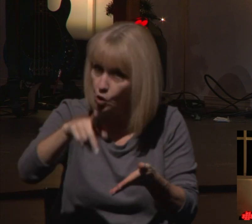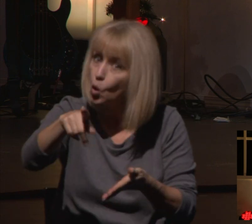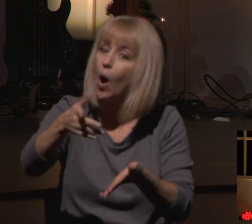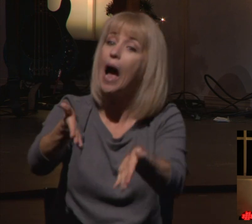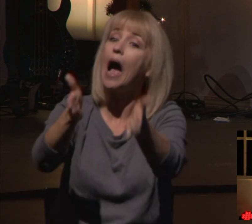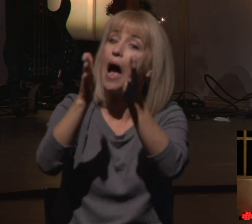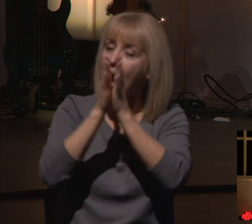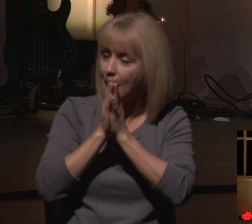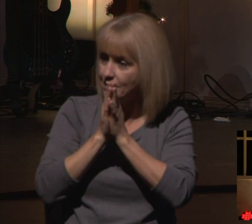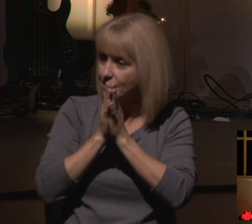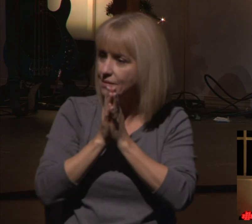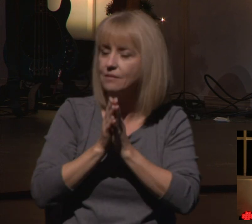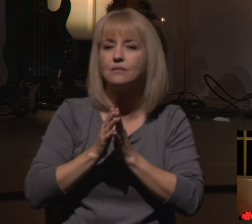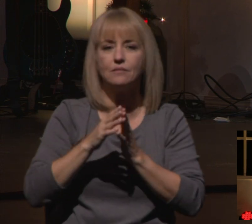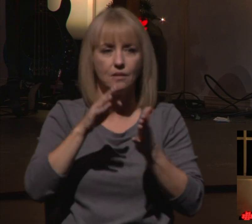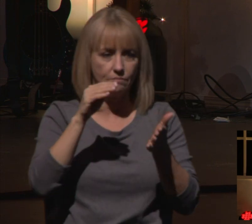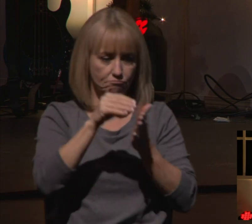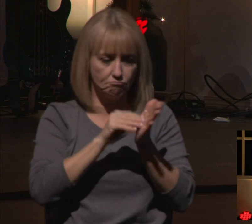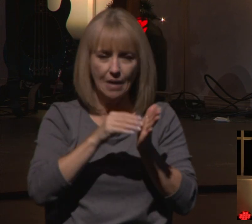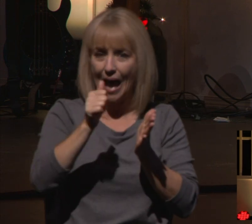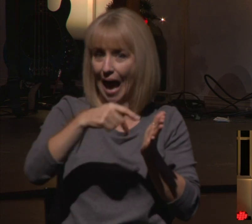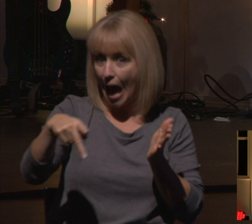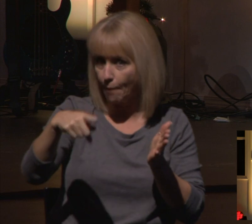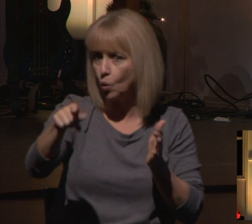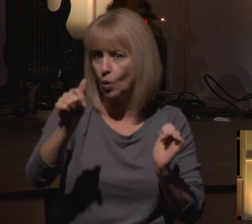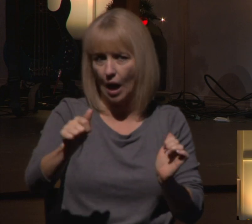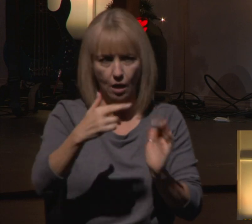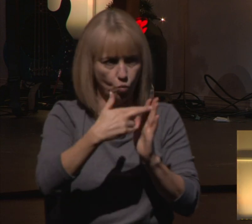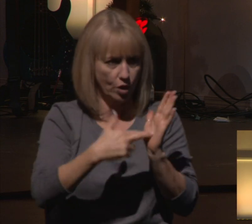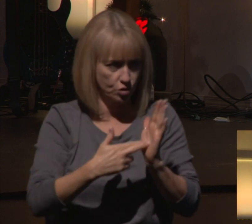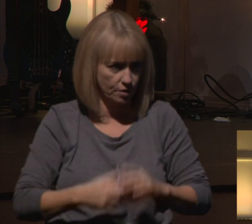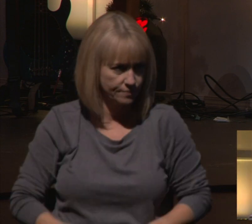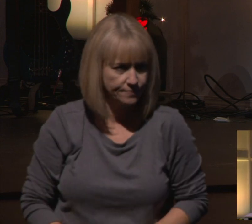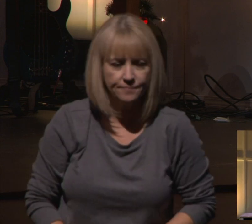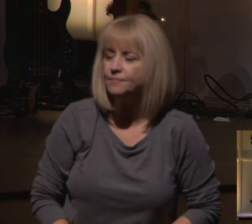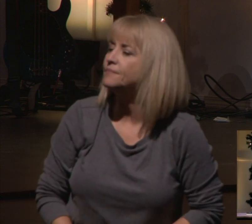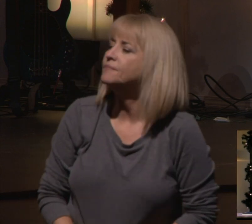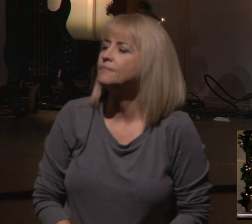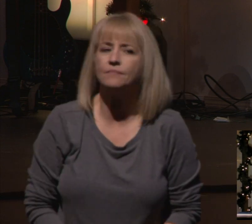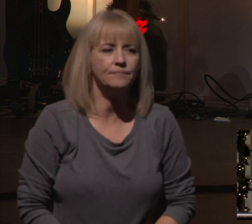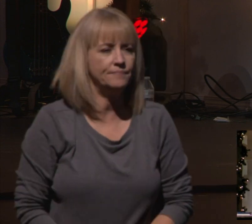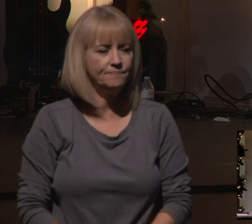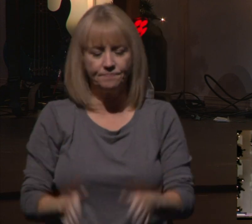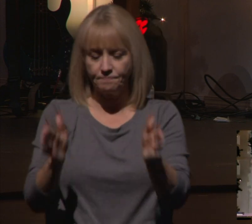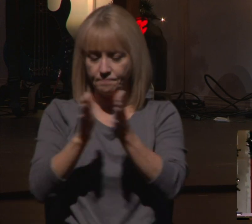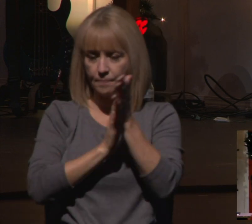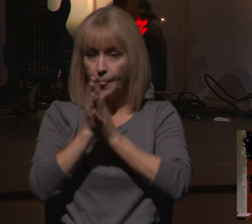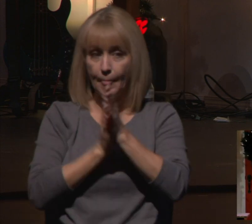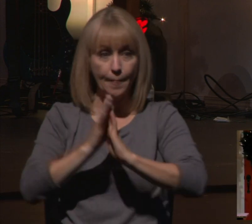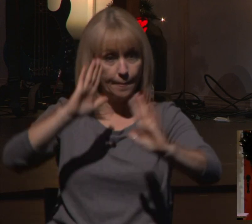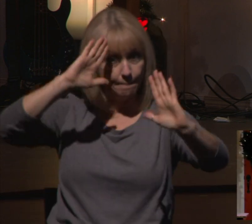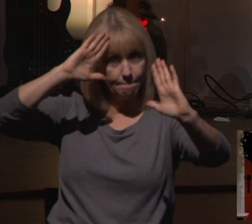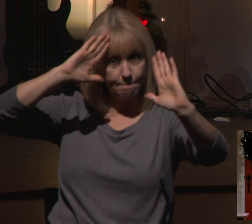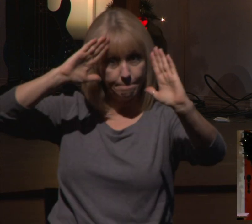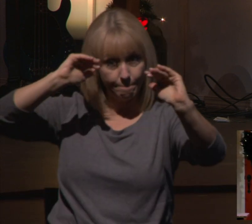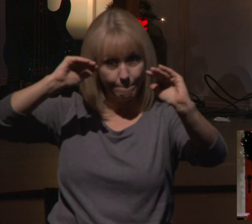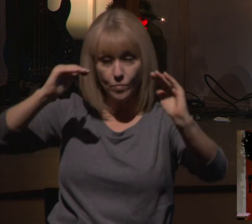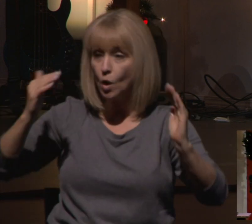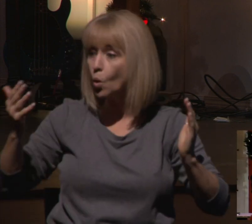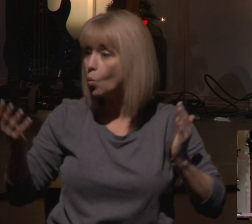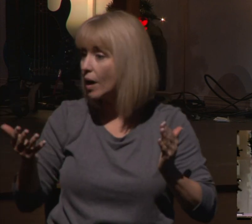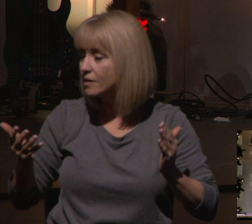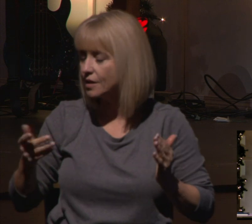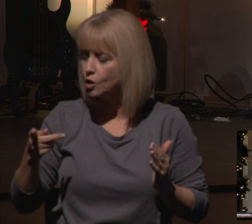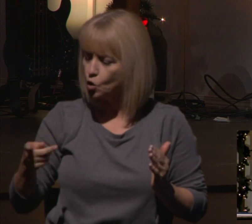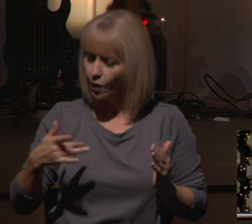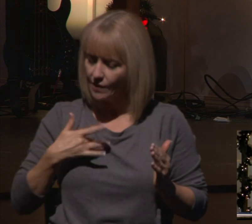can do that on our box. Our hope with all this is to bring a little bit of tradition, to bring a little bit of familiarity, and to bring